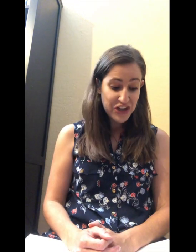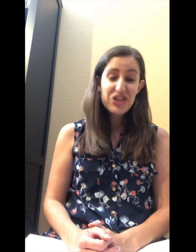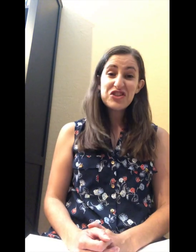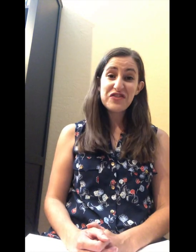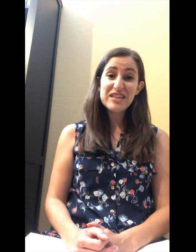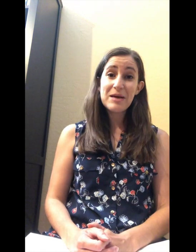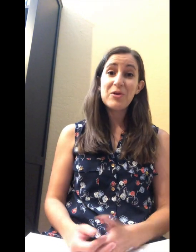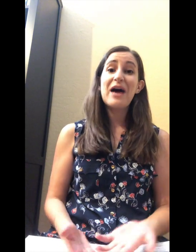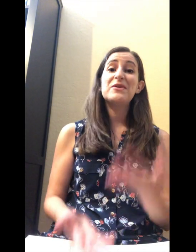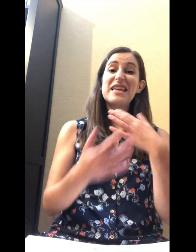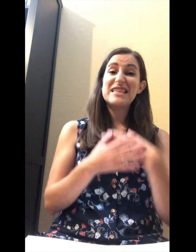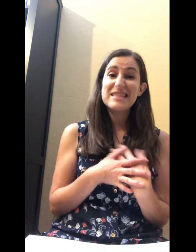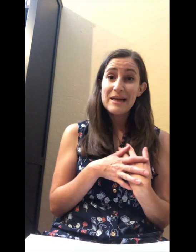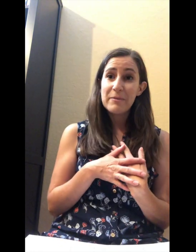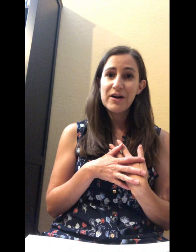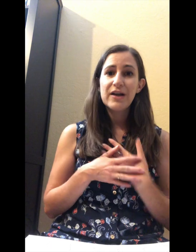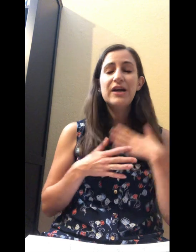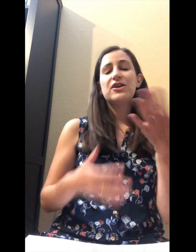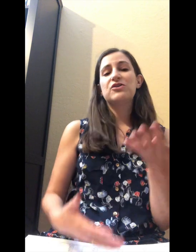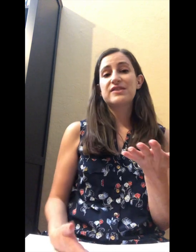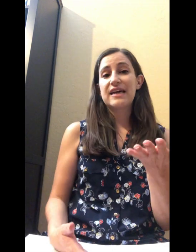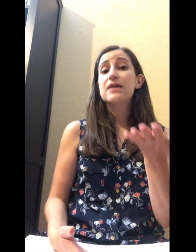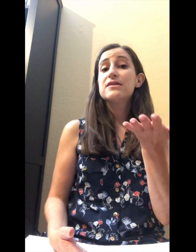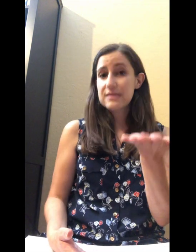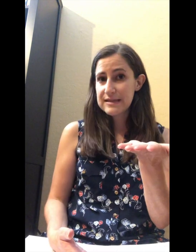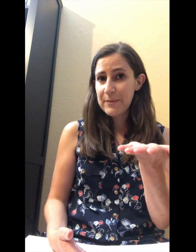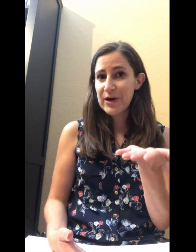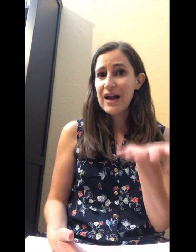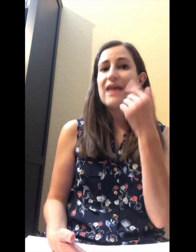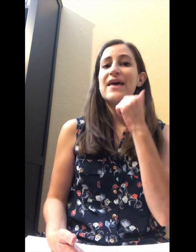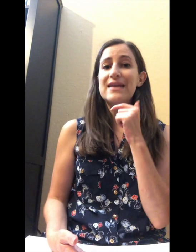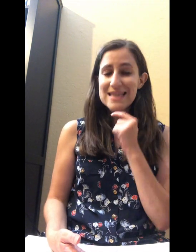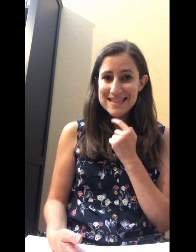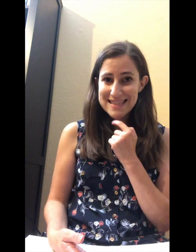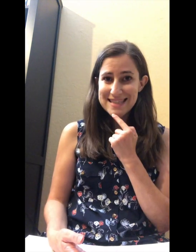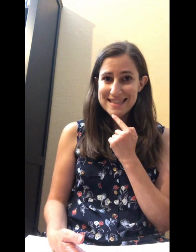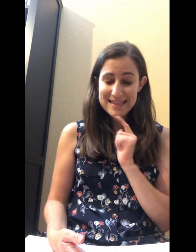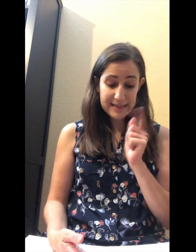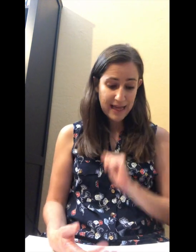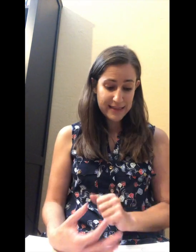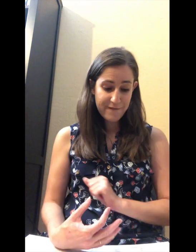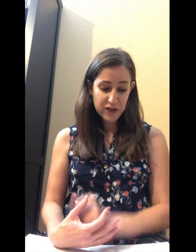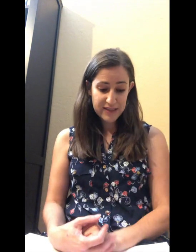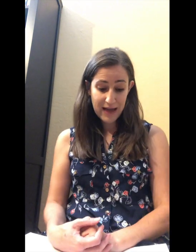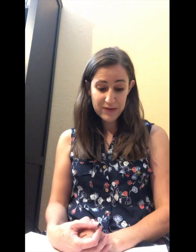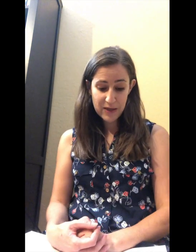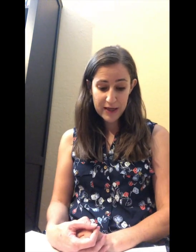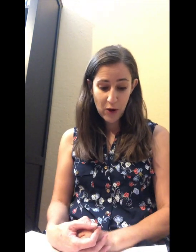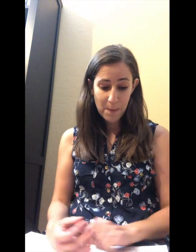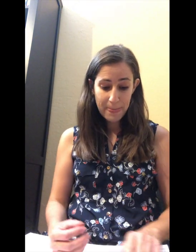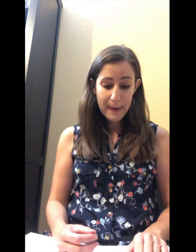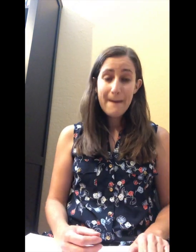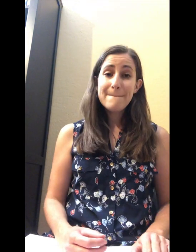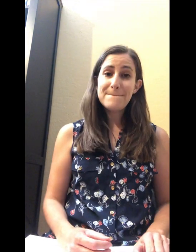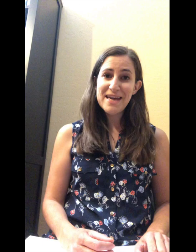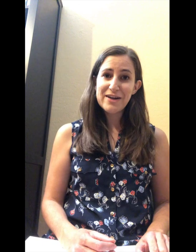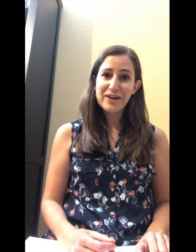So for example, I would say summer. You'll say summer and then ss because that's that first sound. Here we go. Baker.